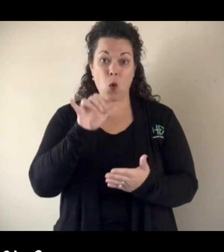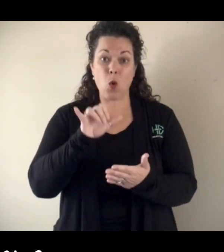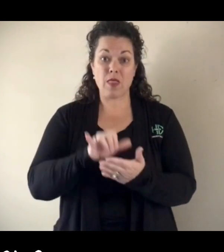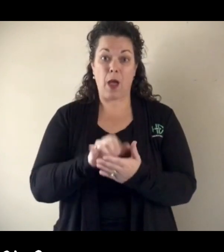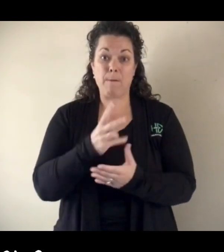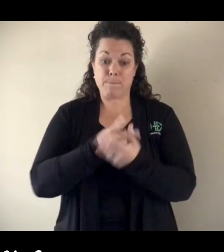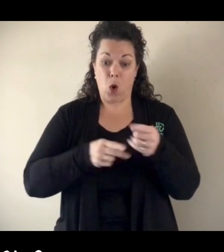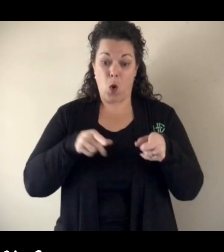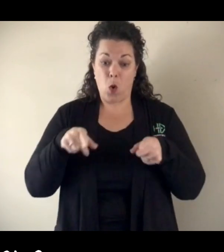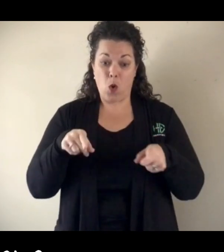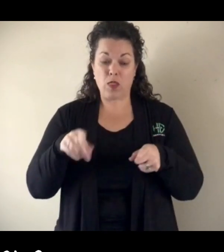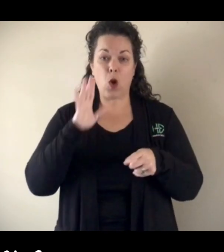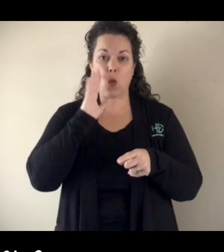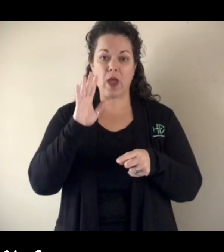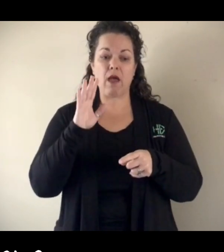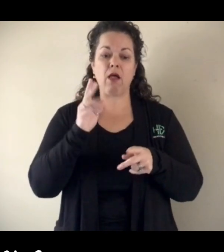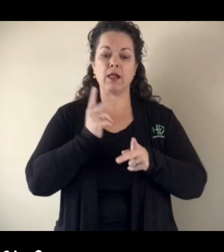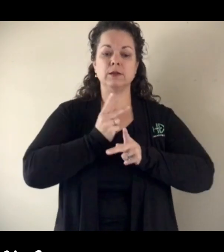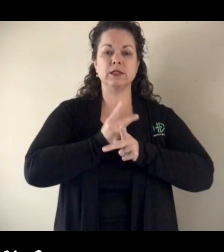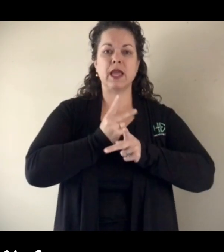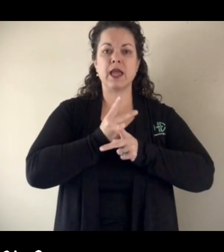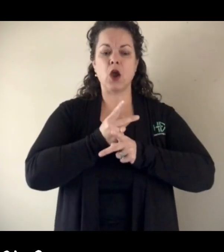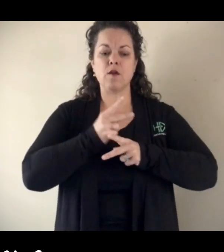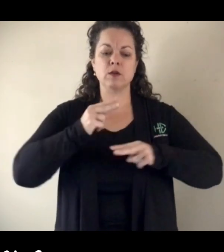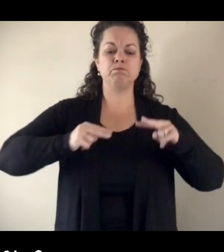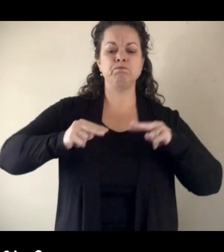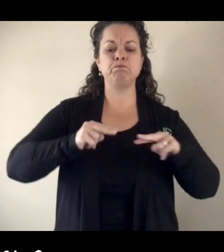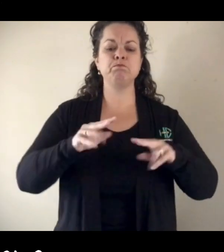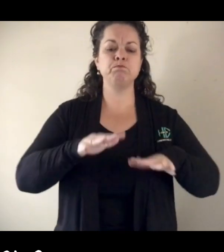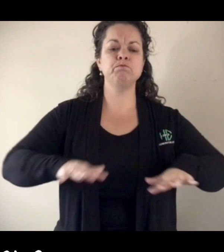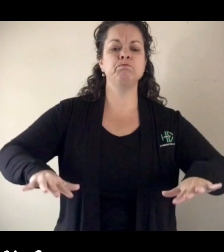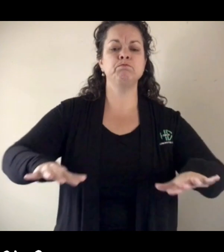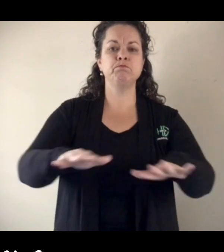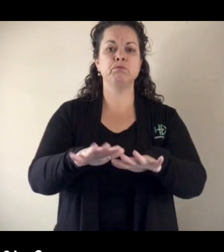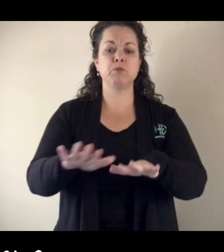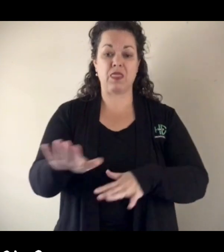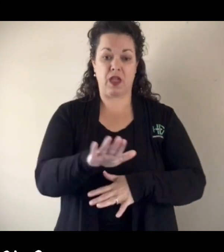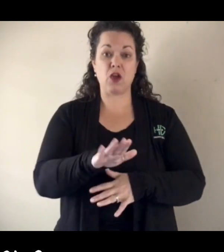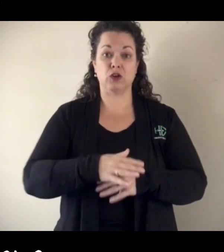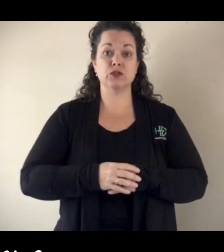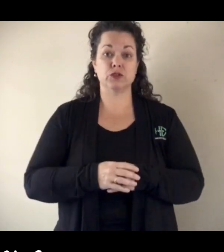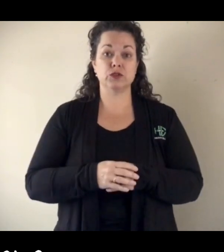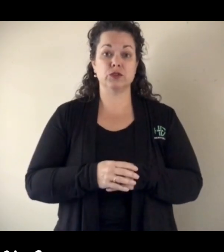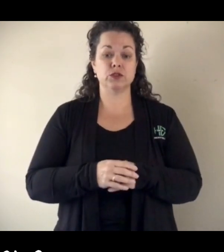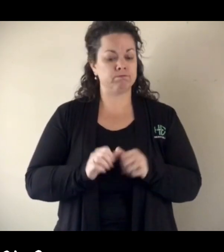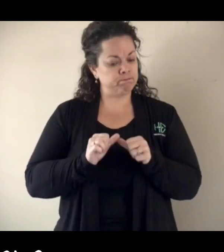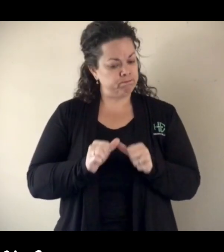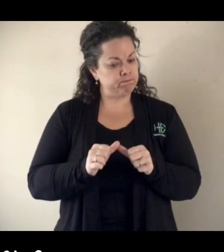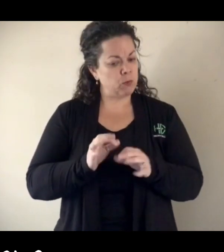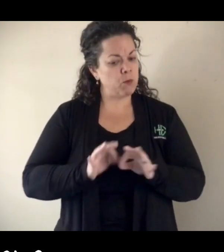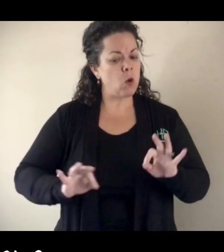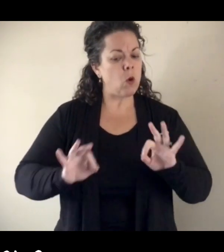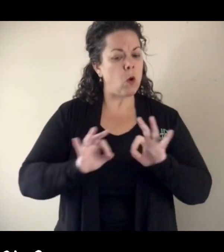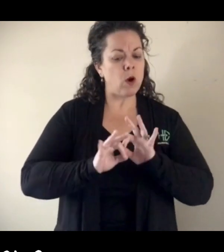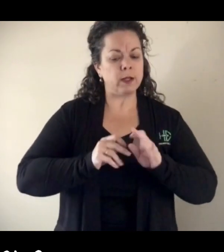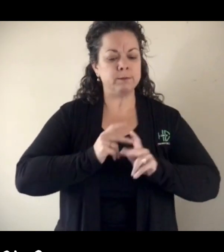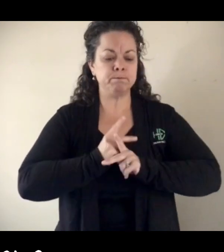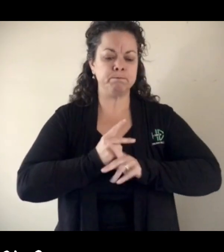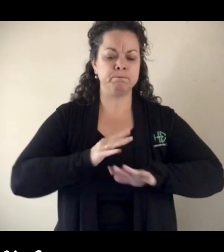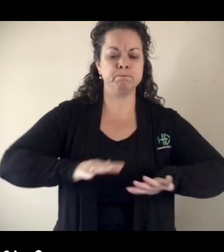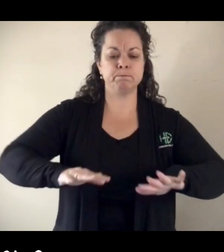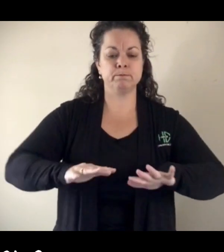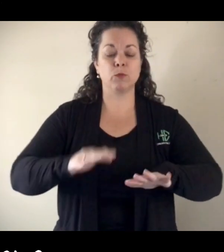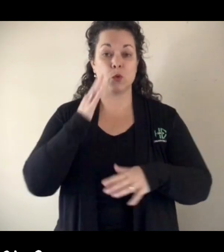know that they stay on top of what is important in their kingdom. And we know that as